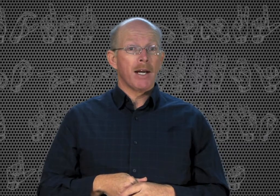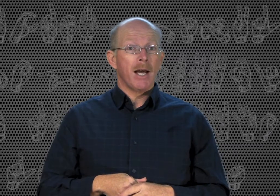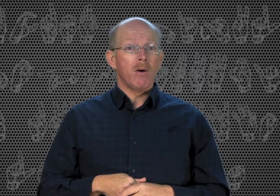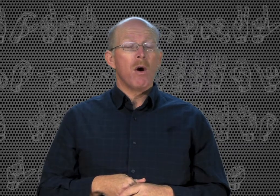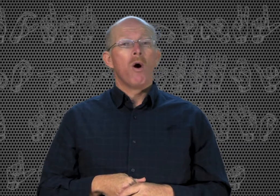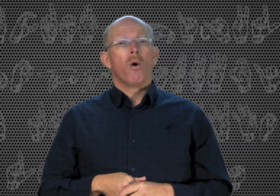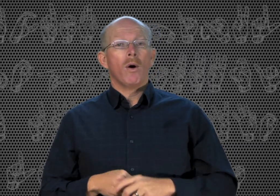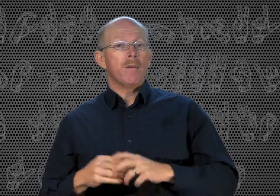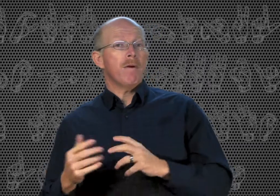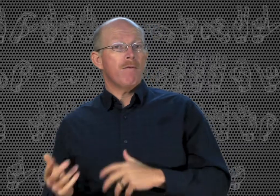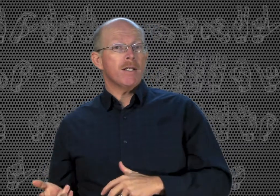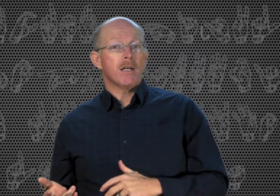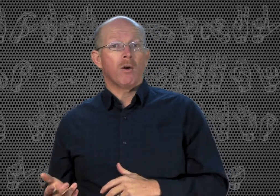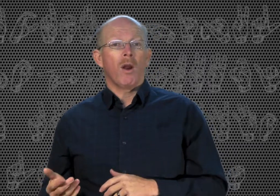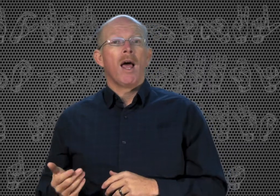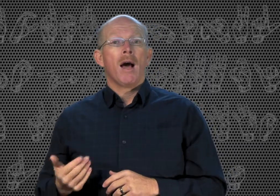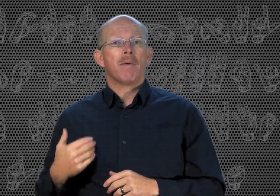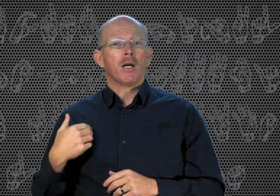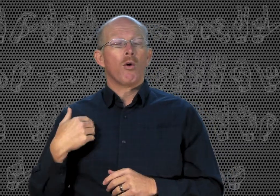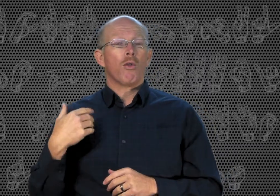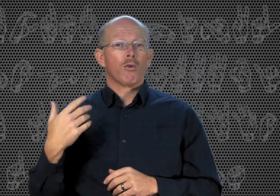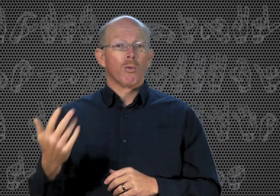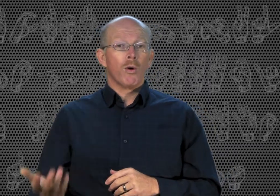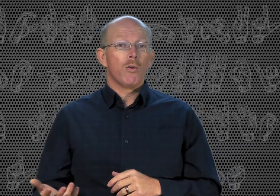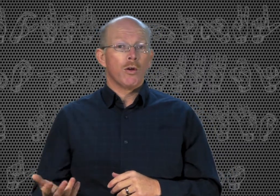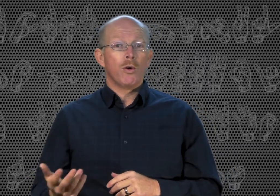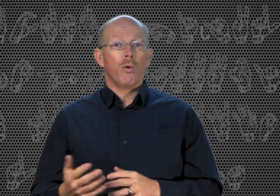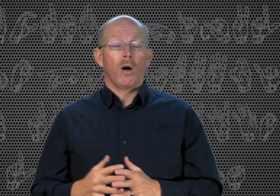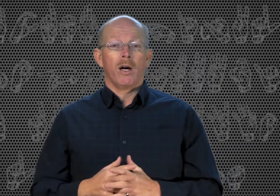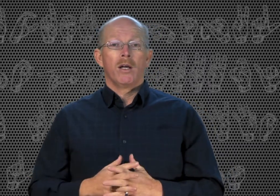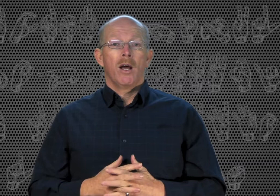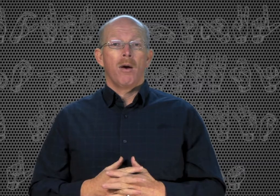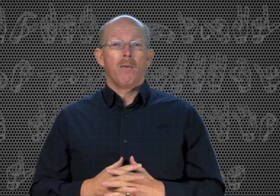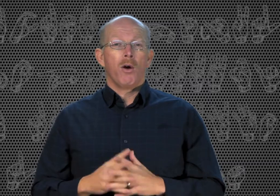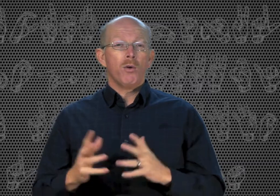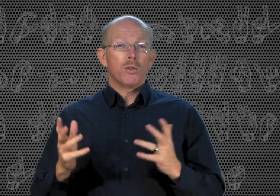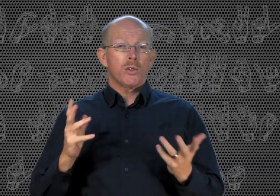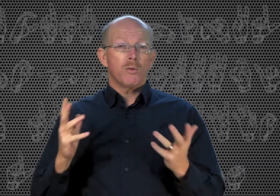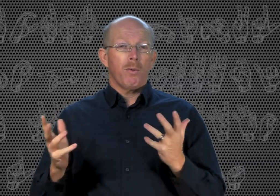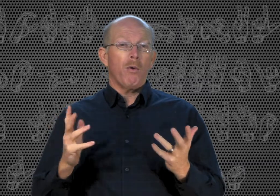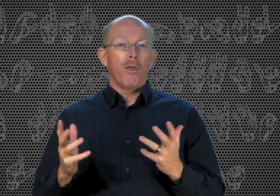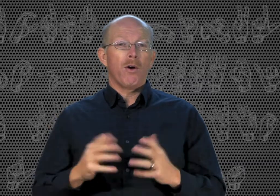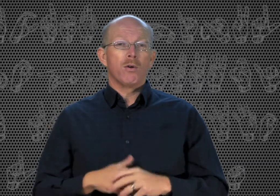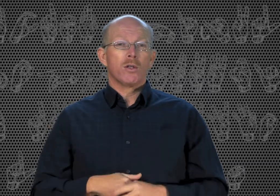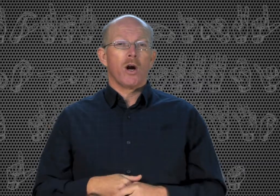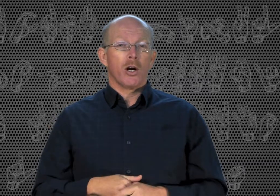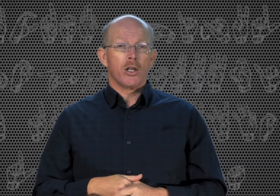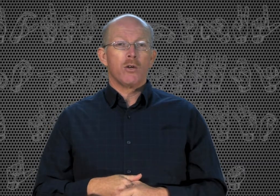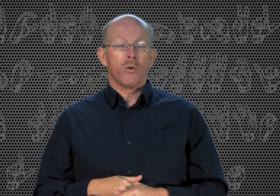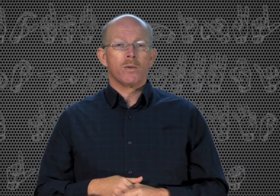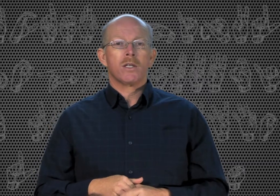now. Or it can be physical. I'm going to go through the door. Both of those are used.